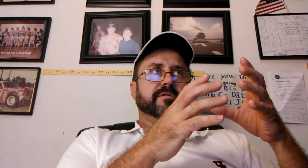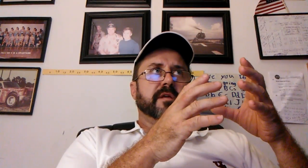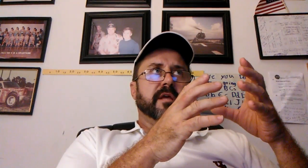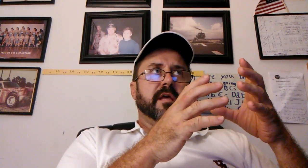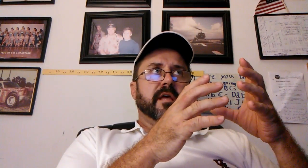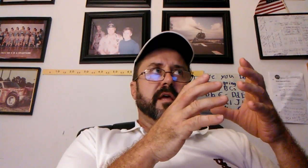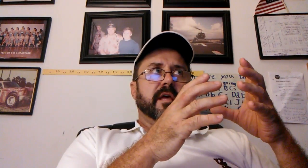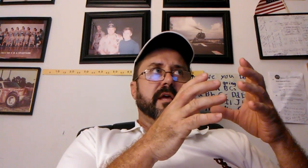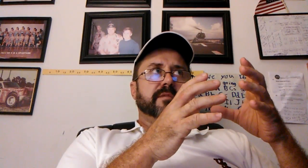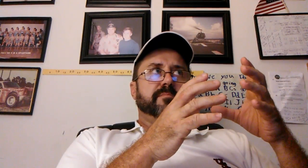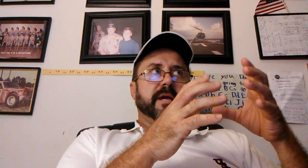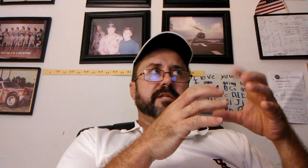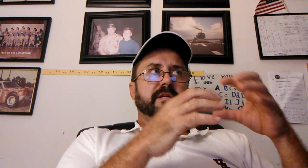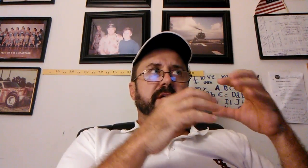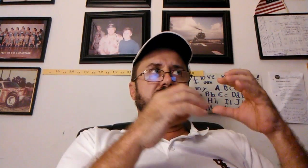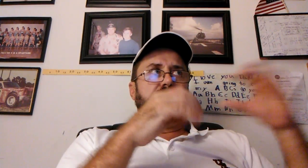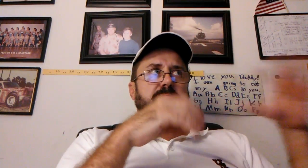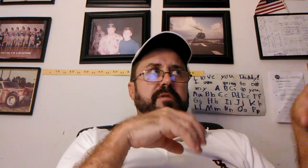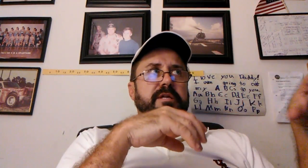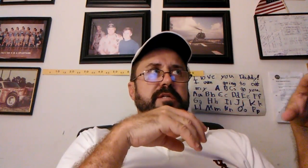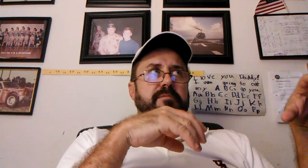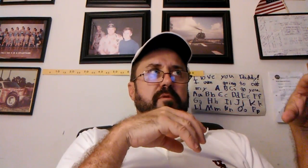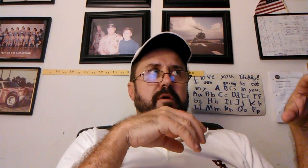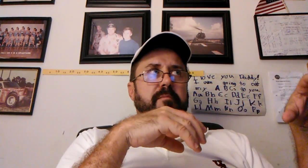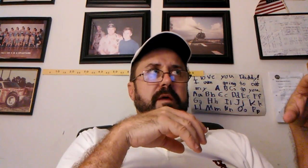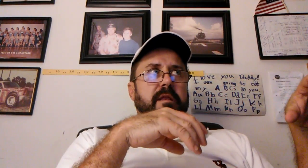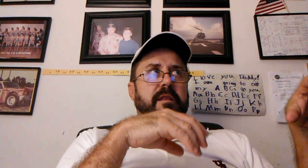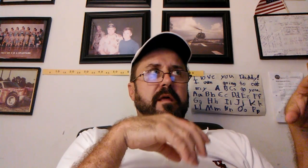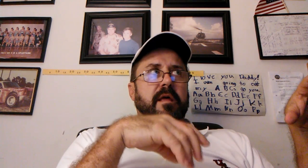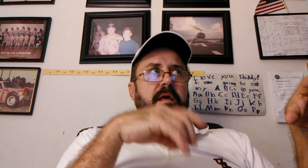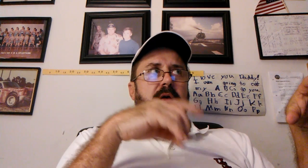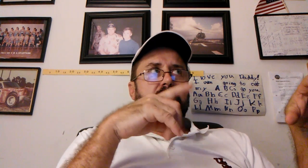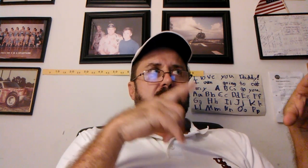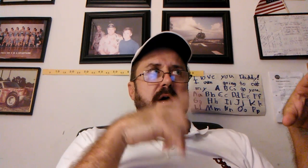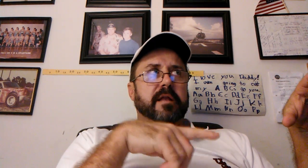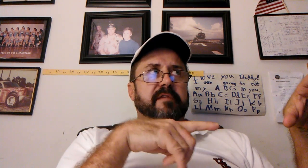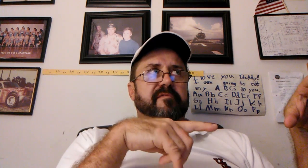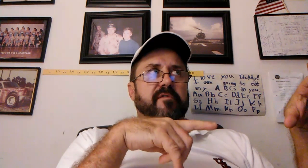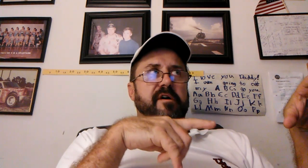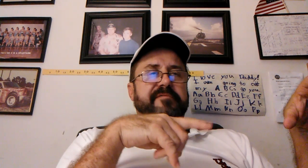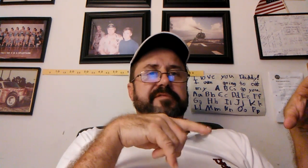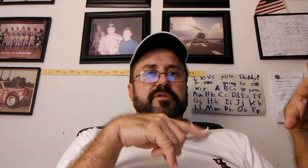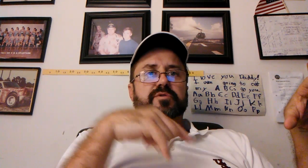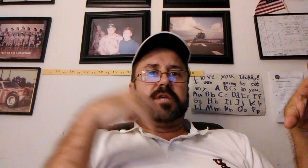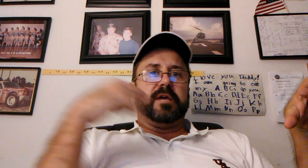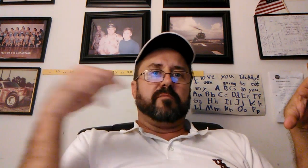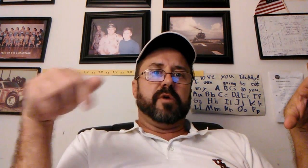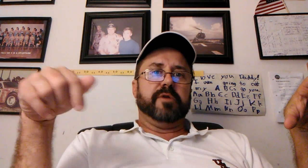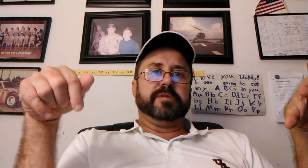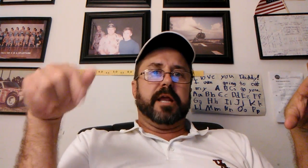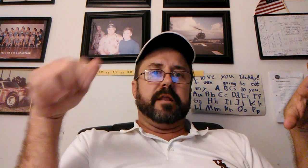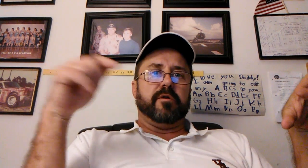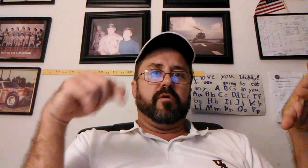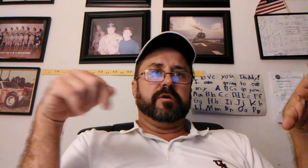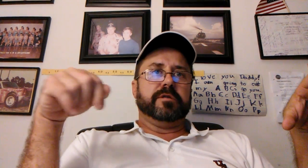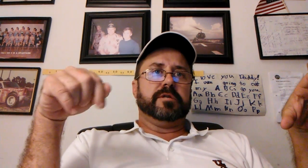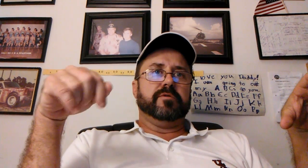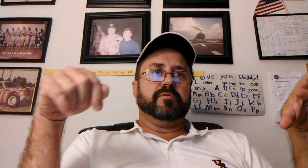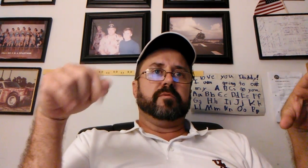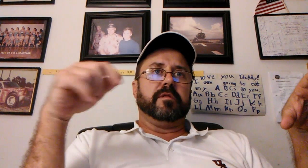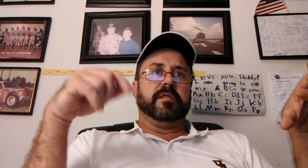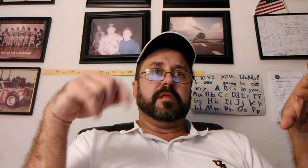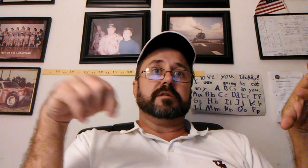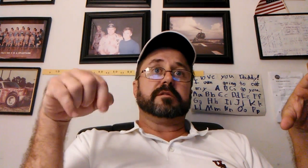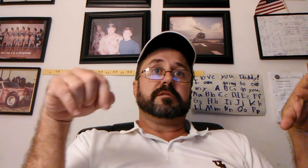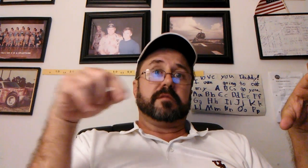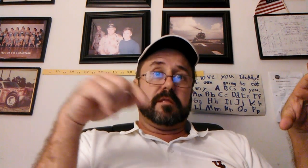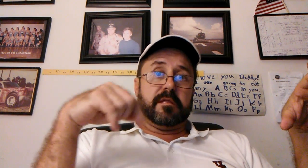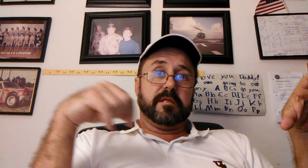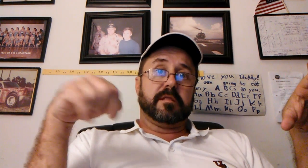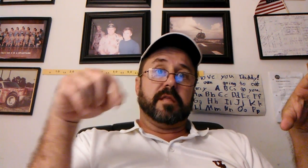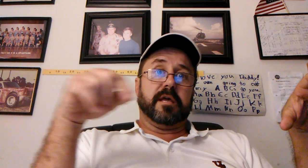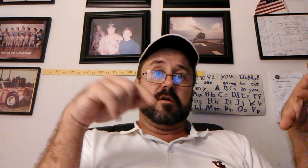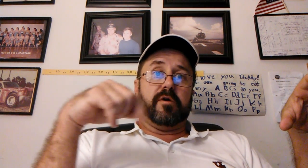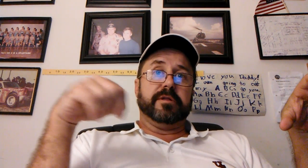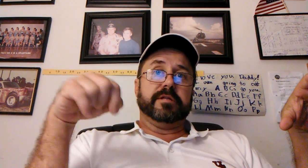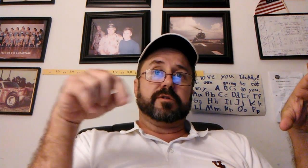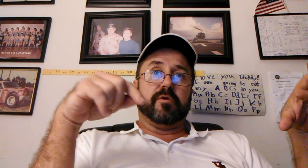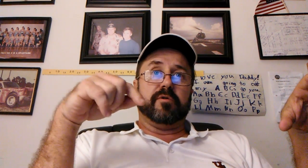is basically the police department. Different officers get rotated onto this thing called Internal